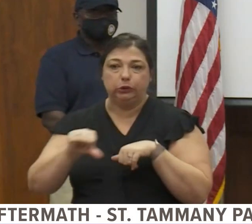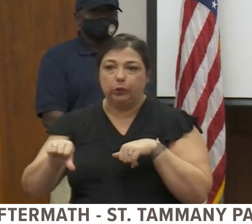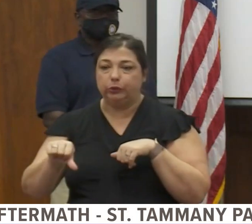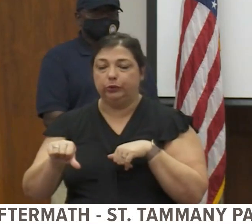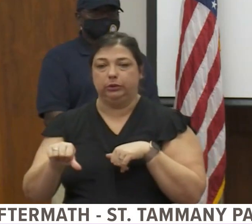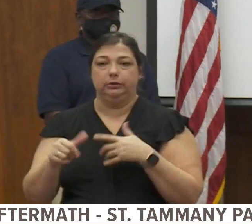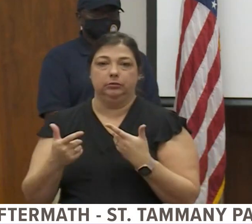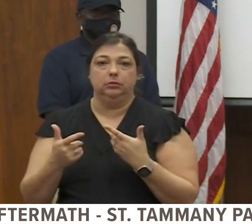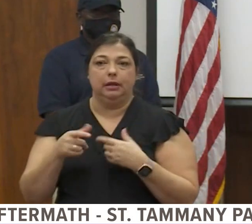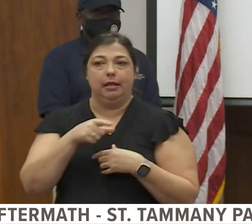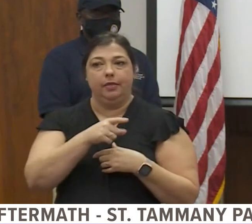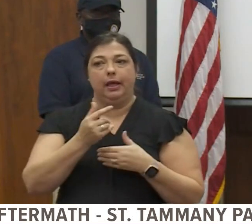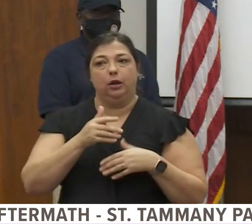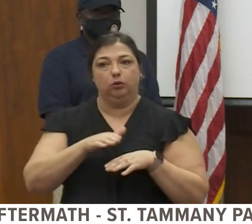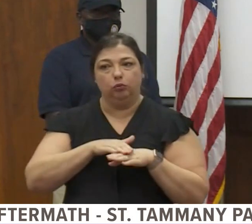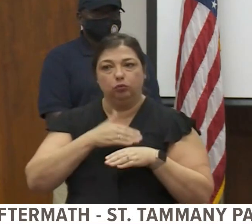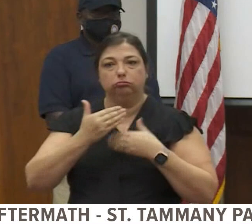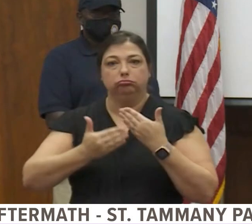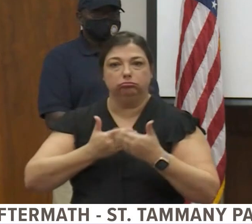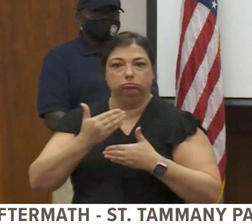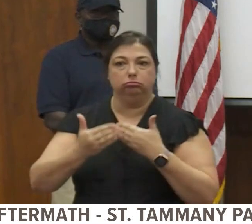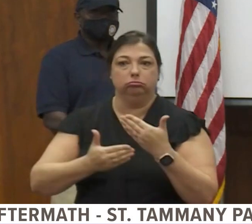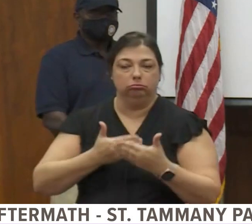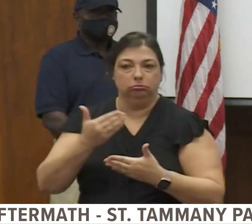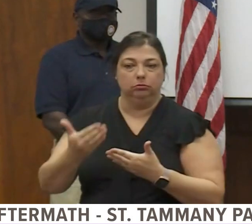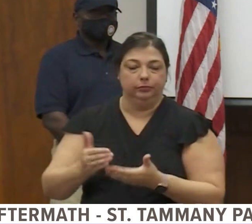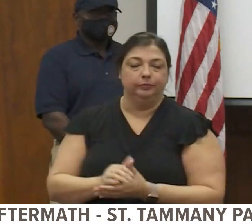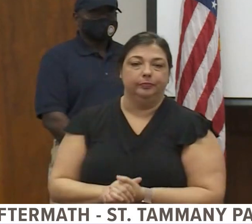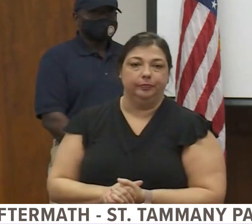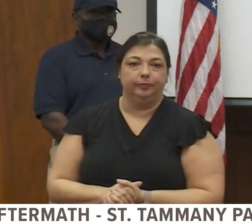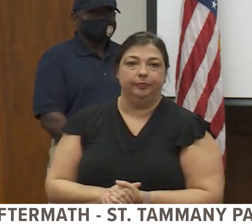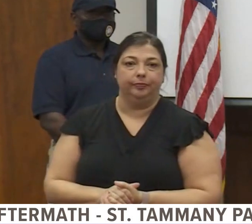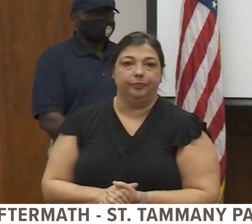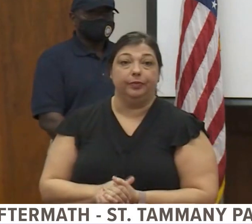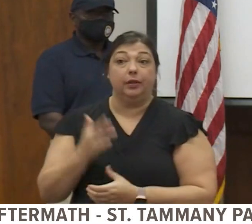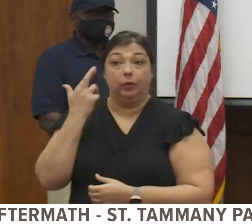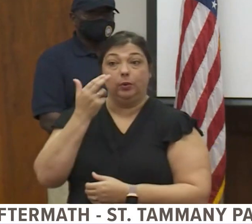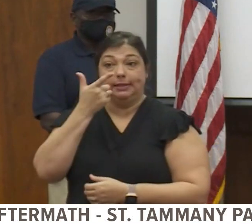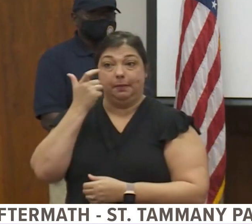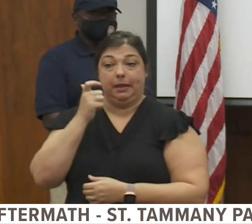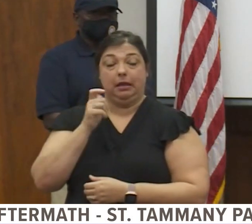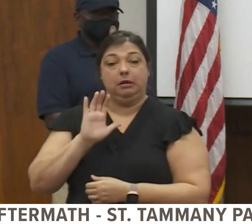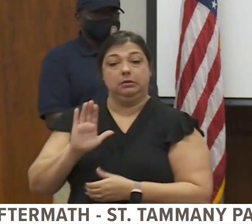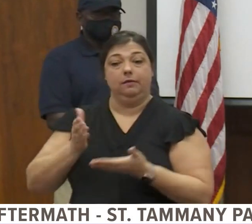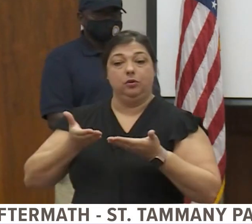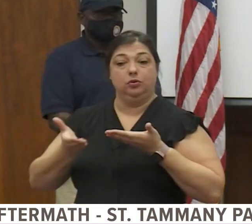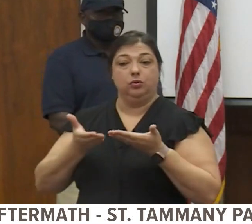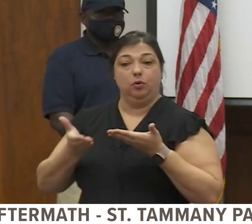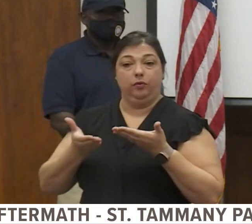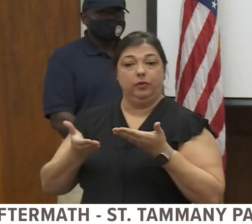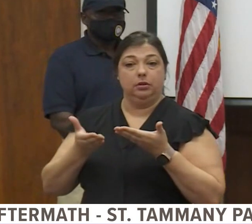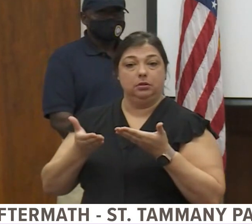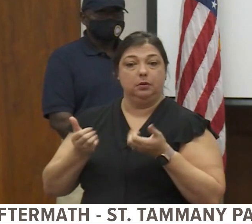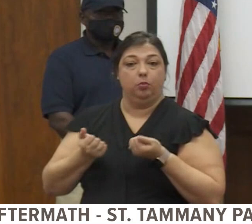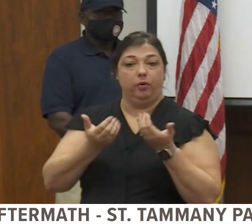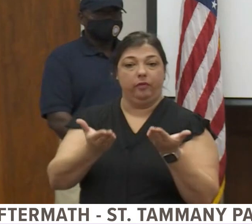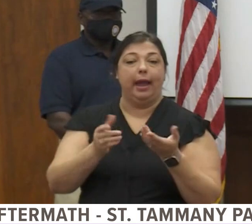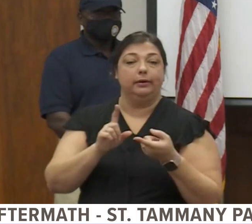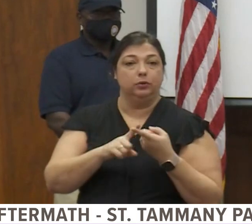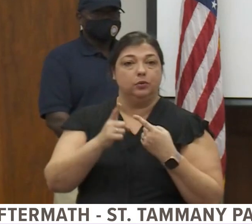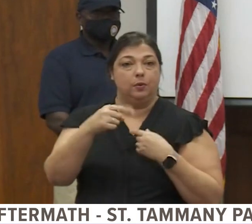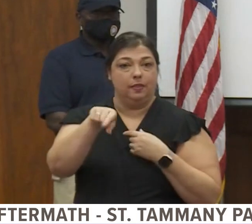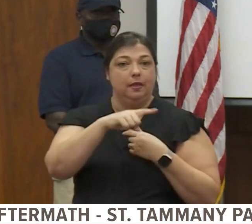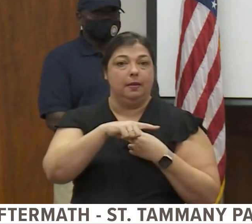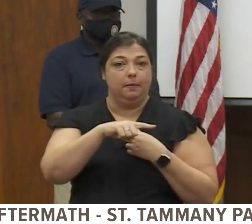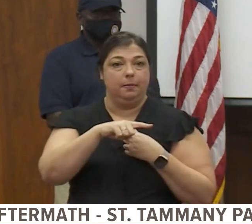need to take place. They're gradually moving back into that. And, again, it's because of the services that have been provided to them